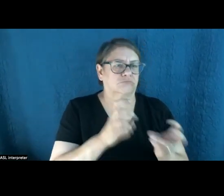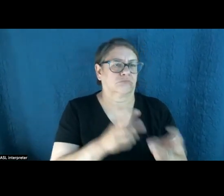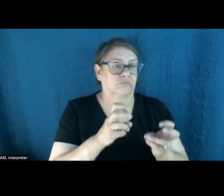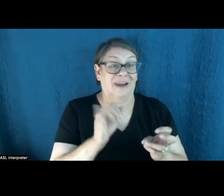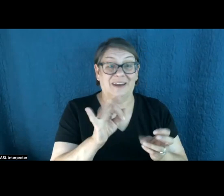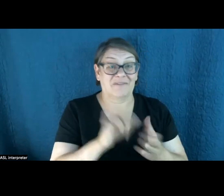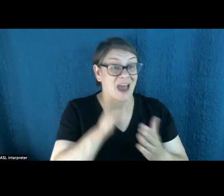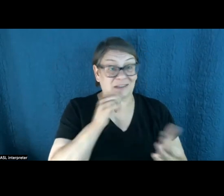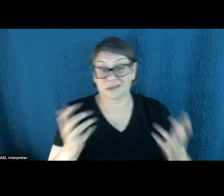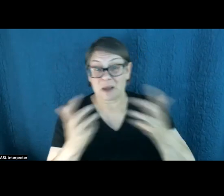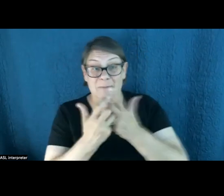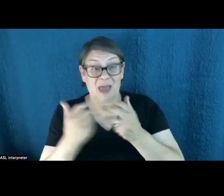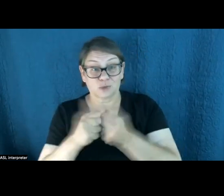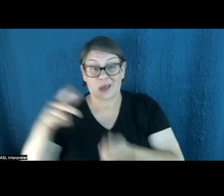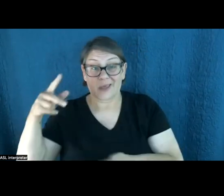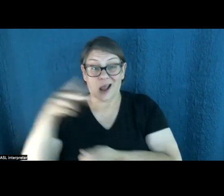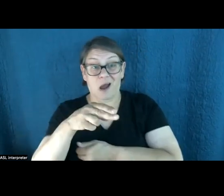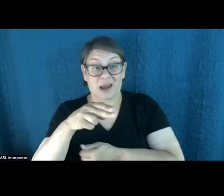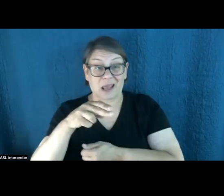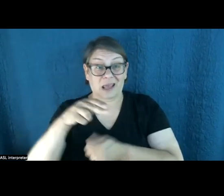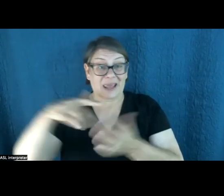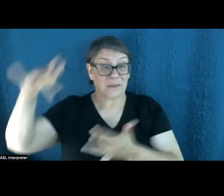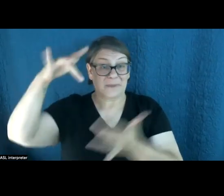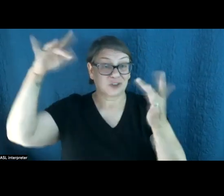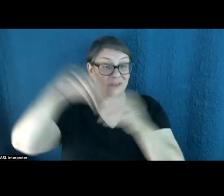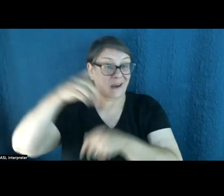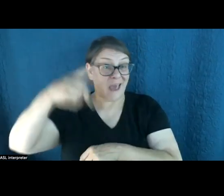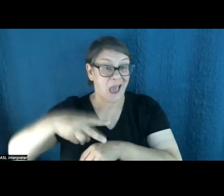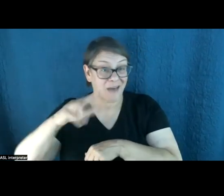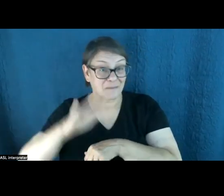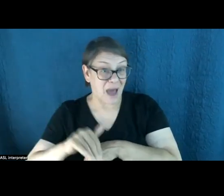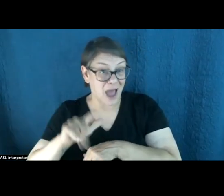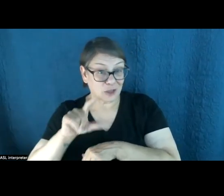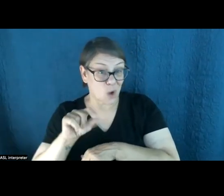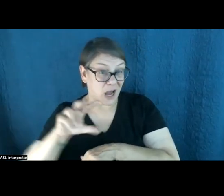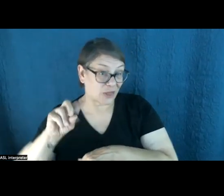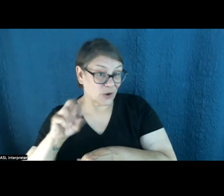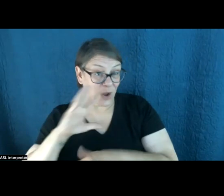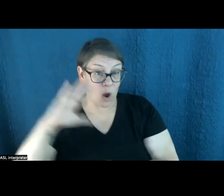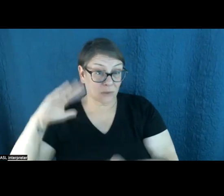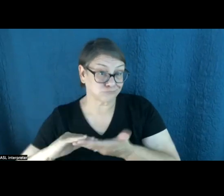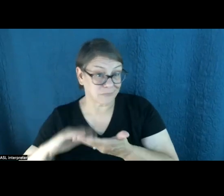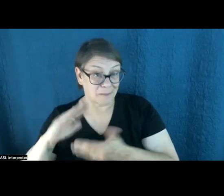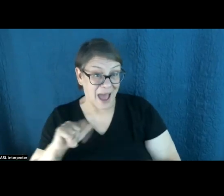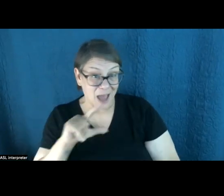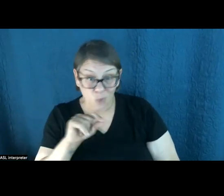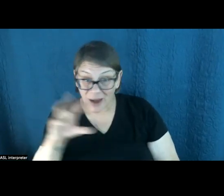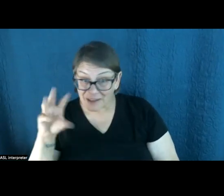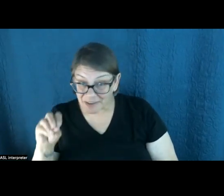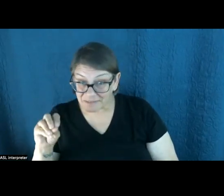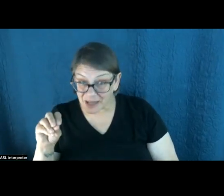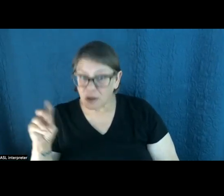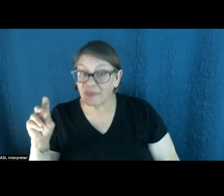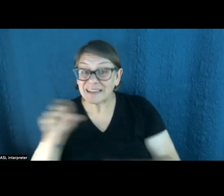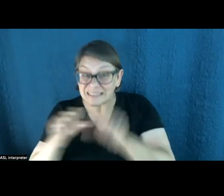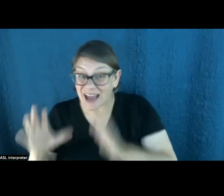incompatible with cutting emissions roughly in half by 2030 and zeroing them out by 2050, which scientists say is needed to avoid the